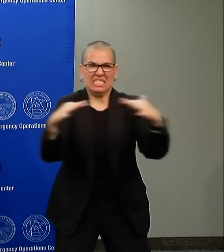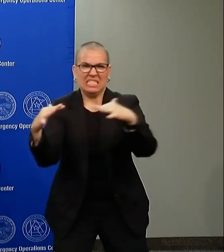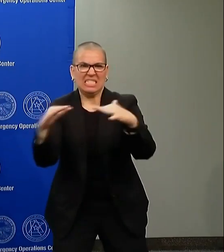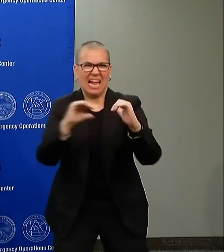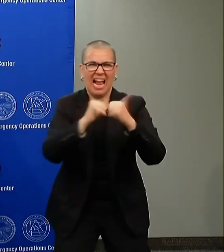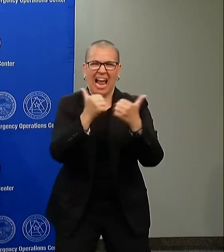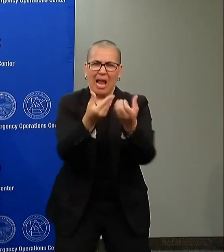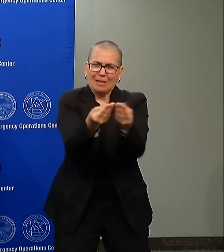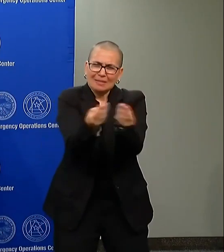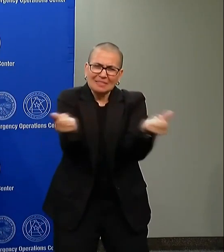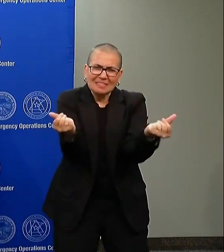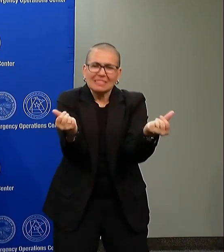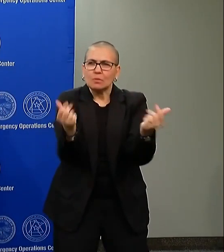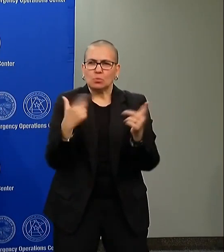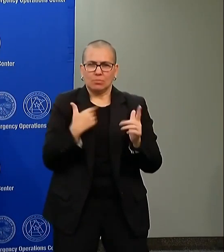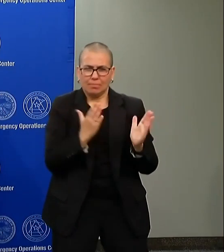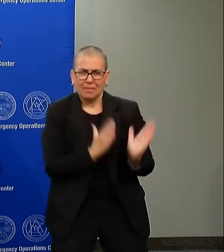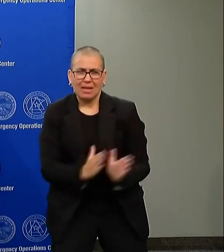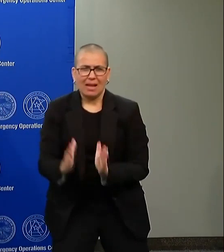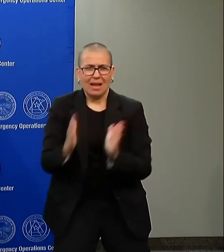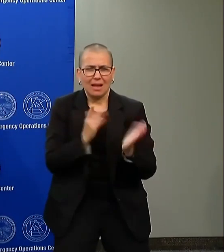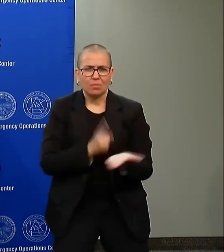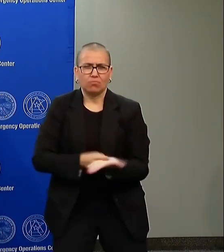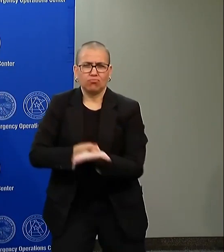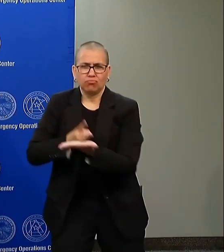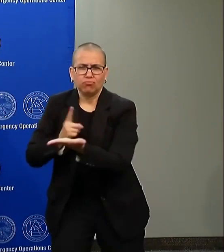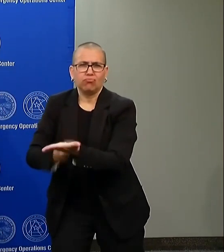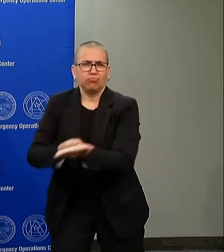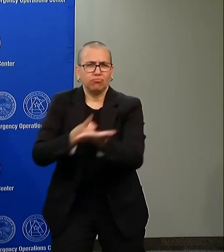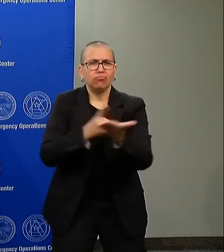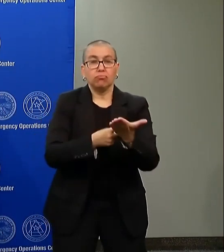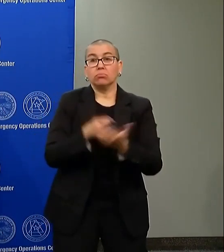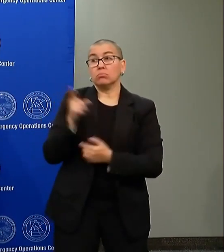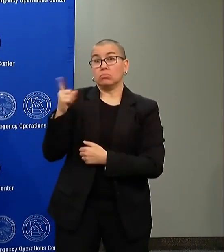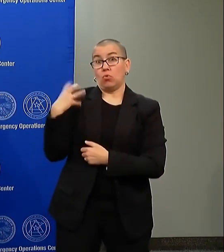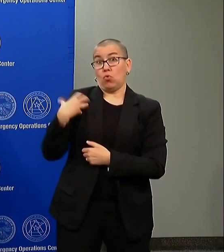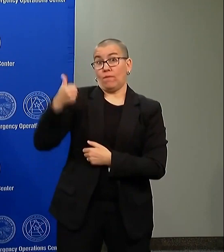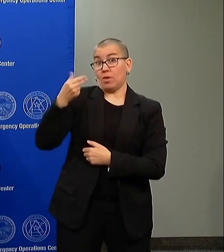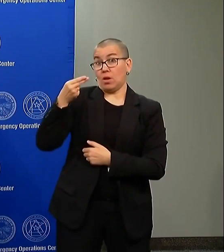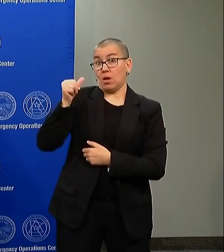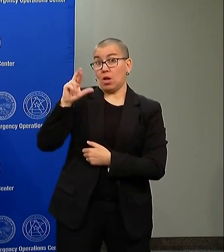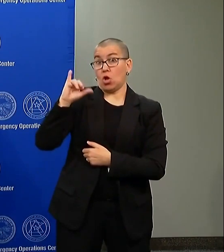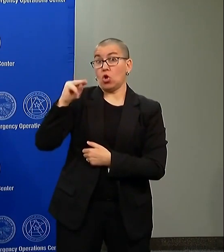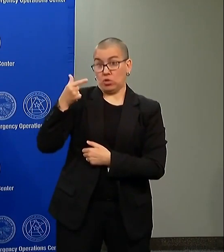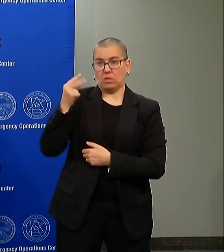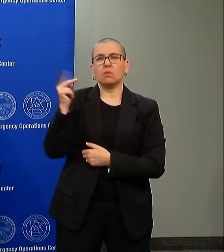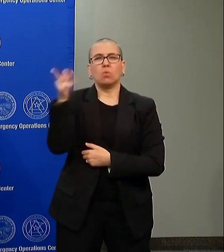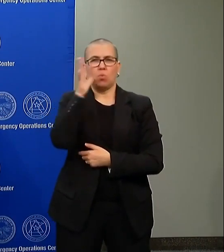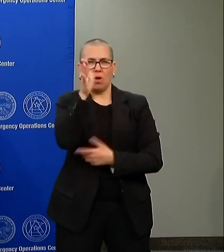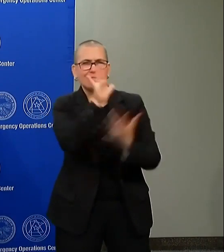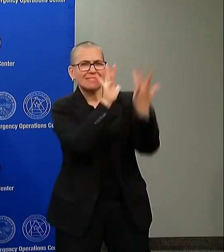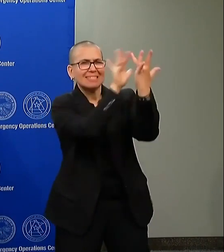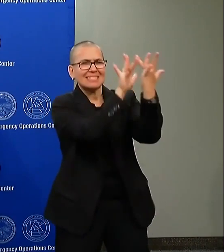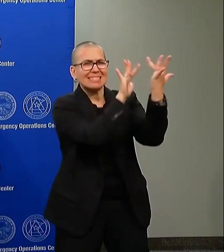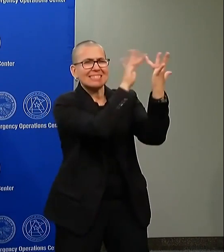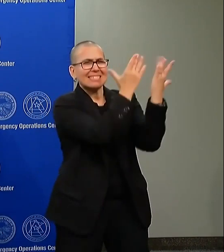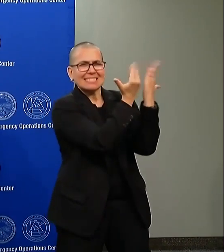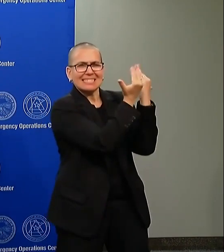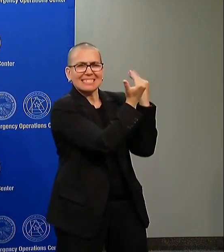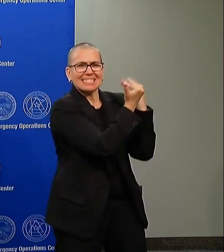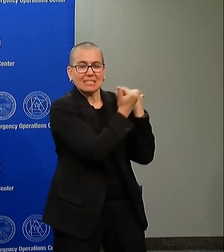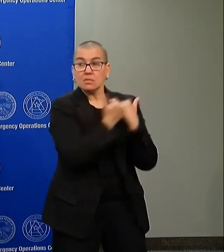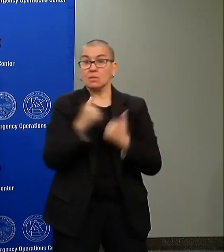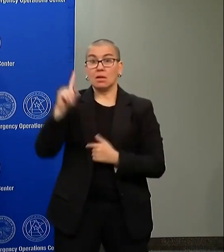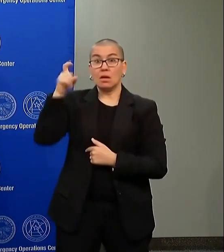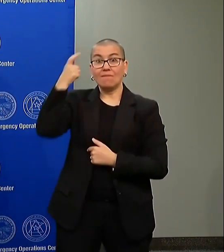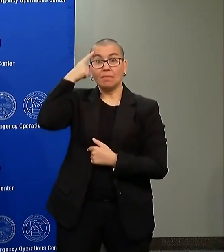Again, as I said, they are getting what they want. They are getting on TV. They are seeing the images. They have the governor of Minnesota standing up here at 2 30 at